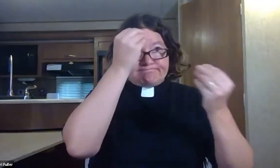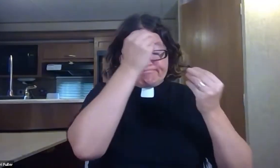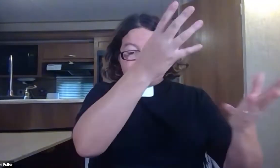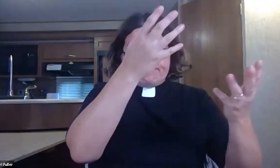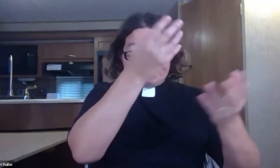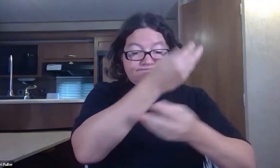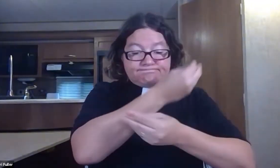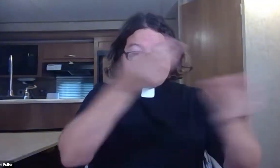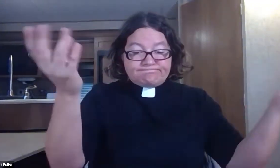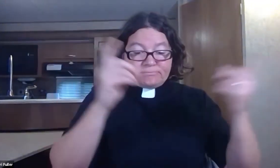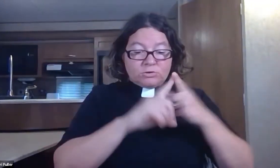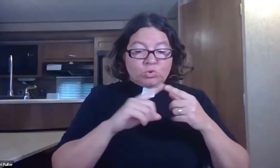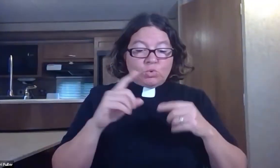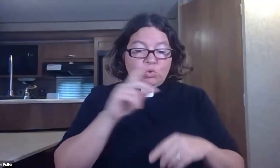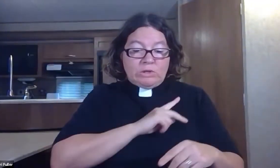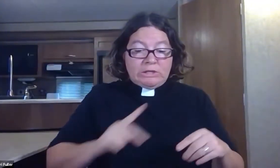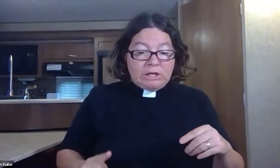When word of it reached the king of Nineveh,